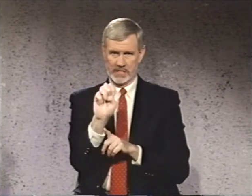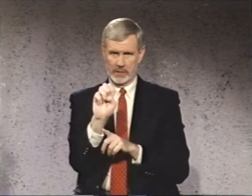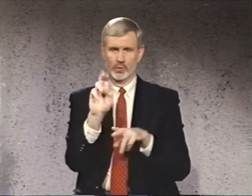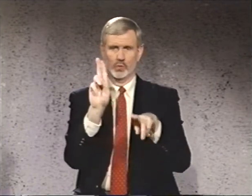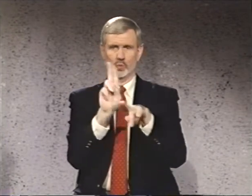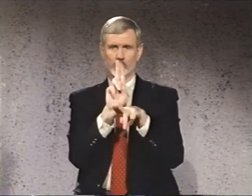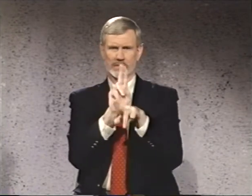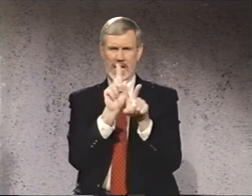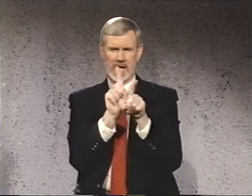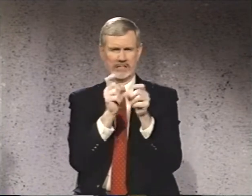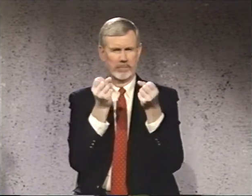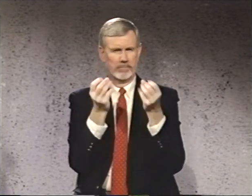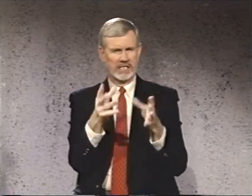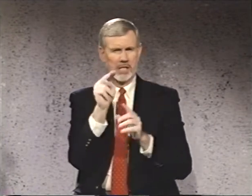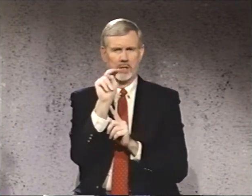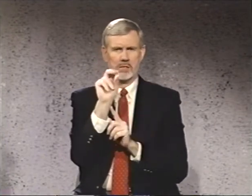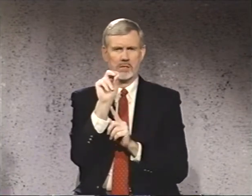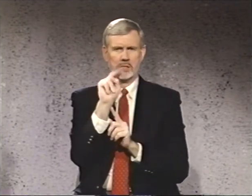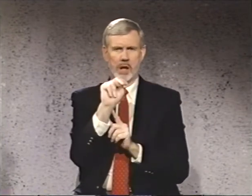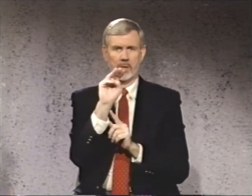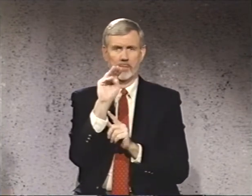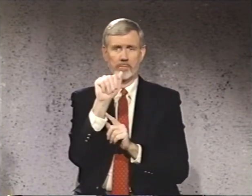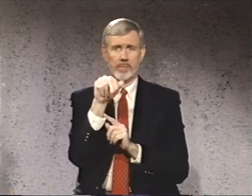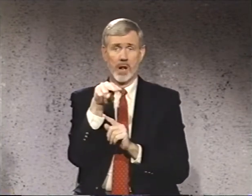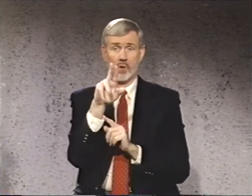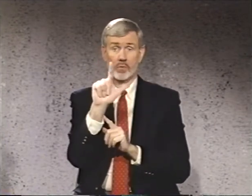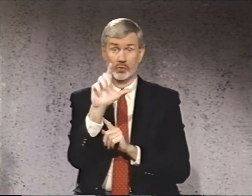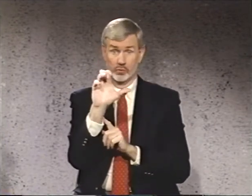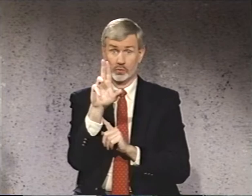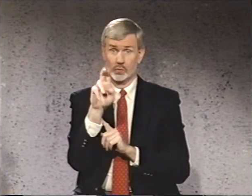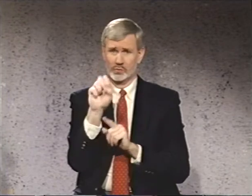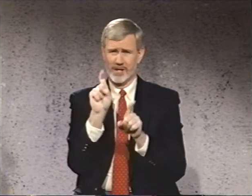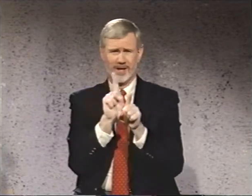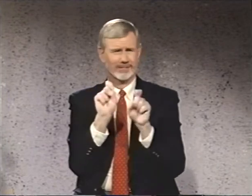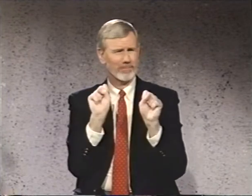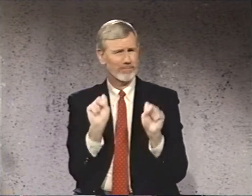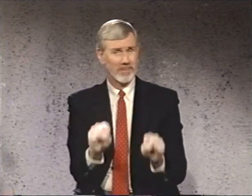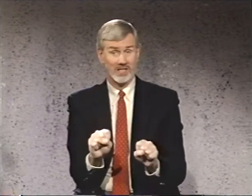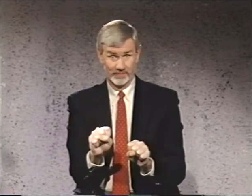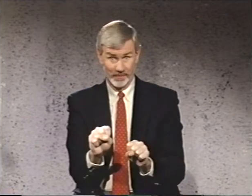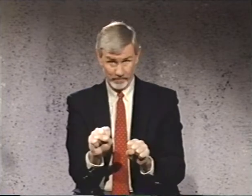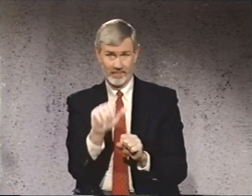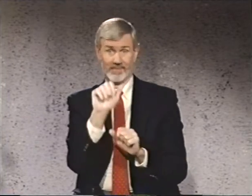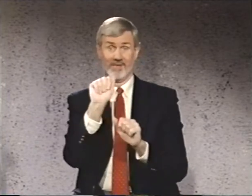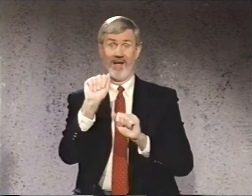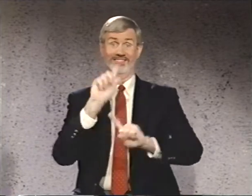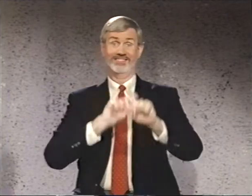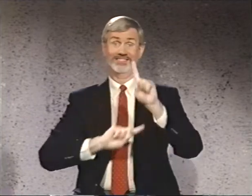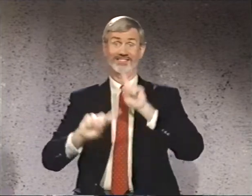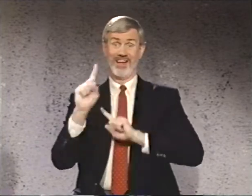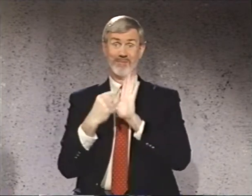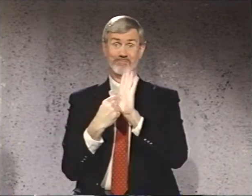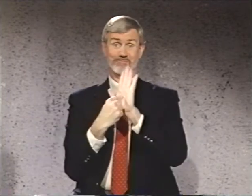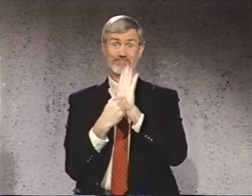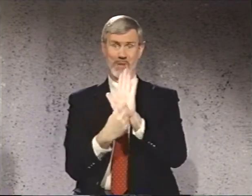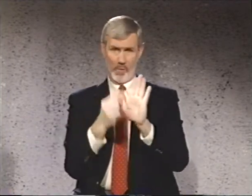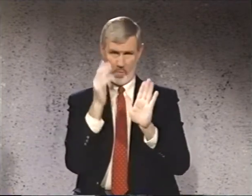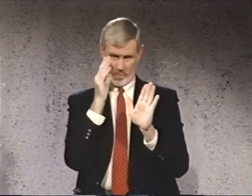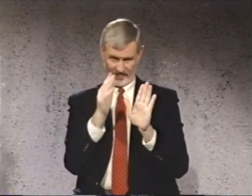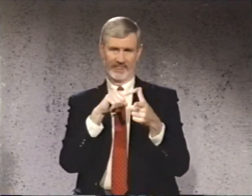using as many non-manual cues as possible. A sign model will then